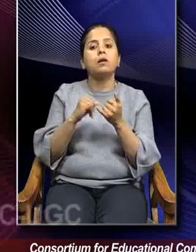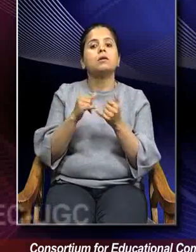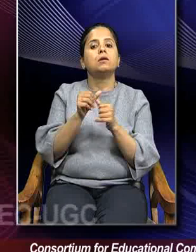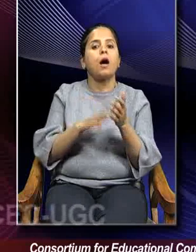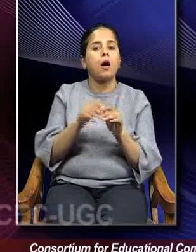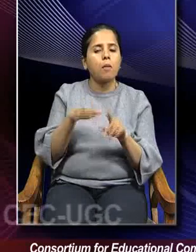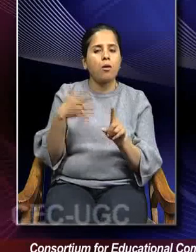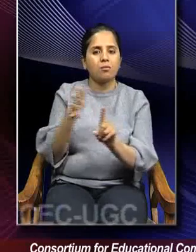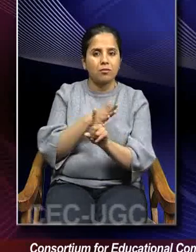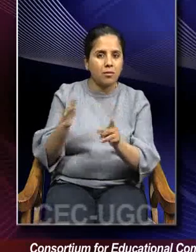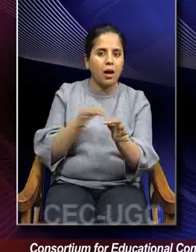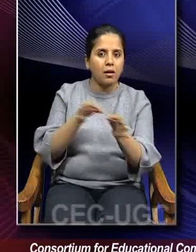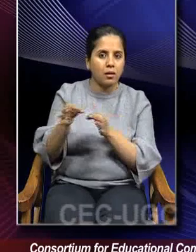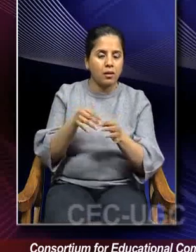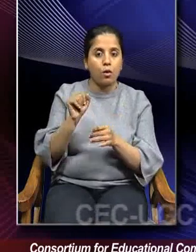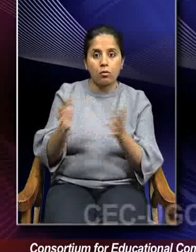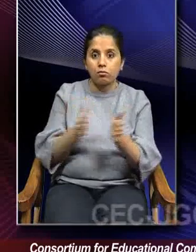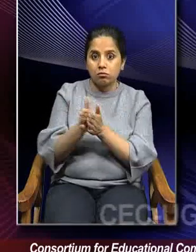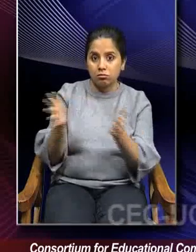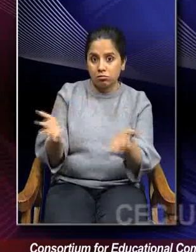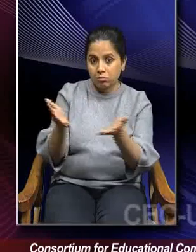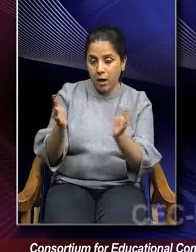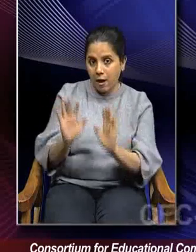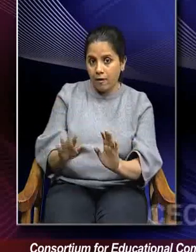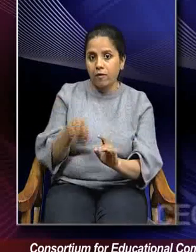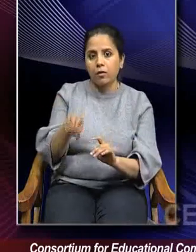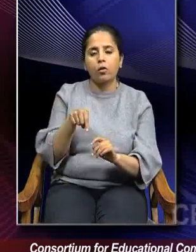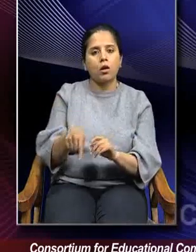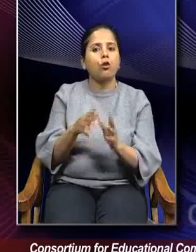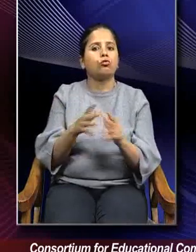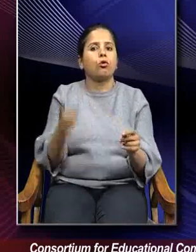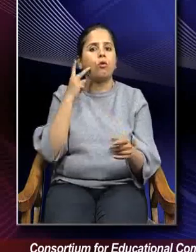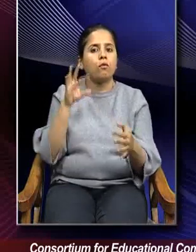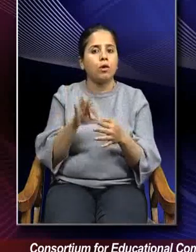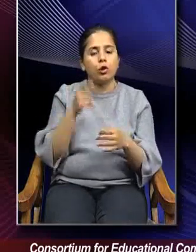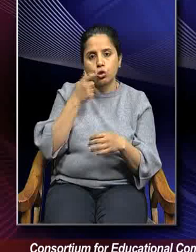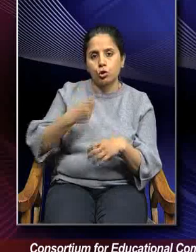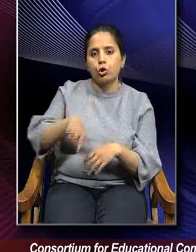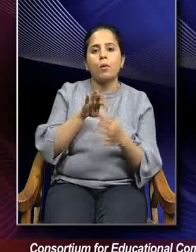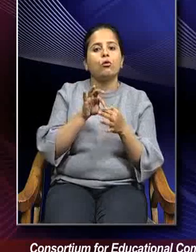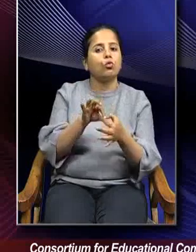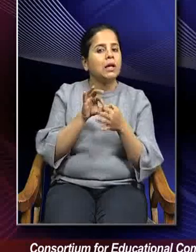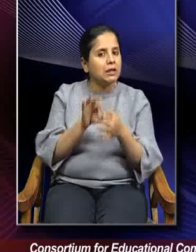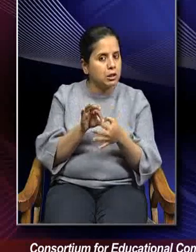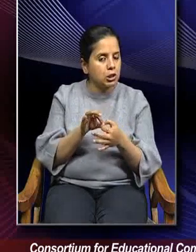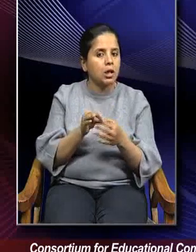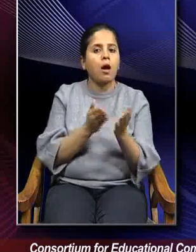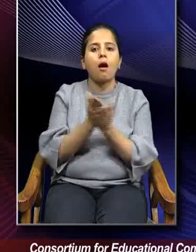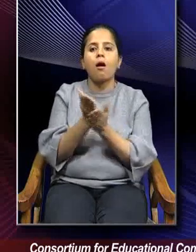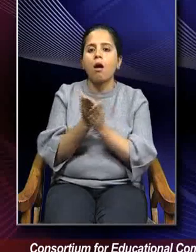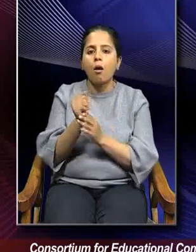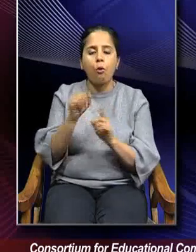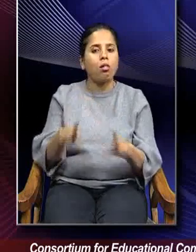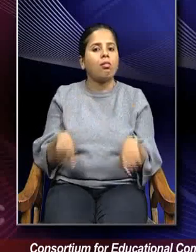persuasion approach to motivate your employee, you are resorting to human relationship approach towards life.